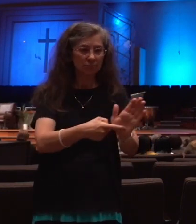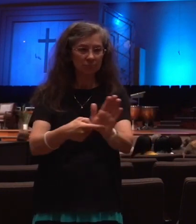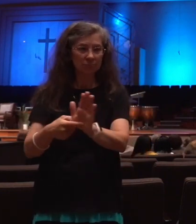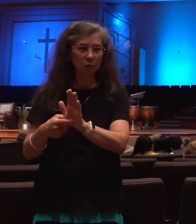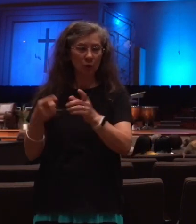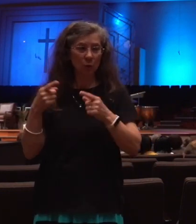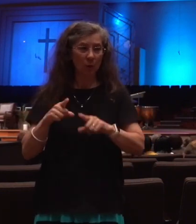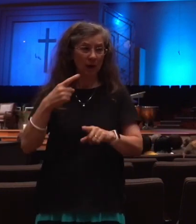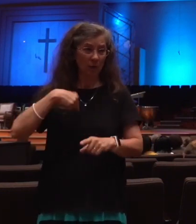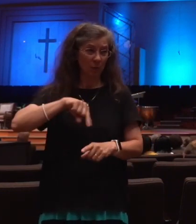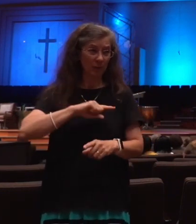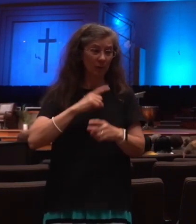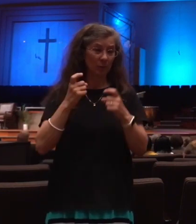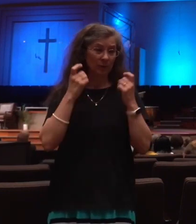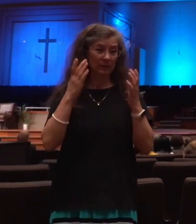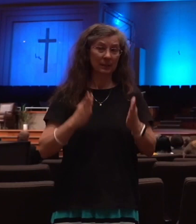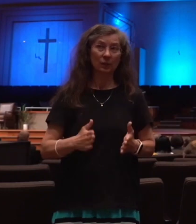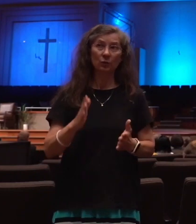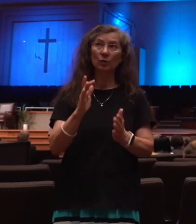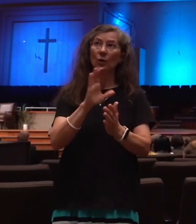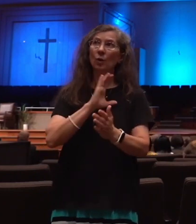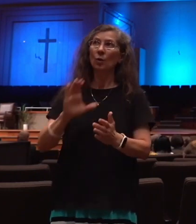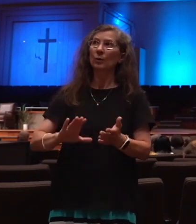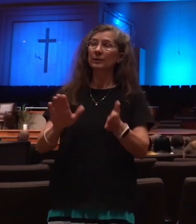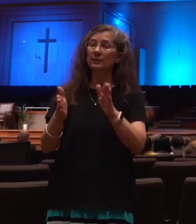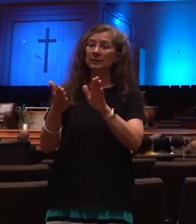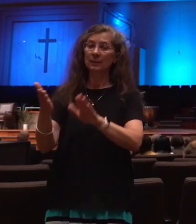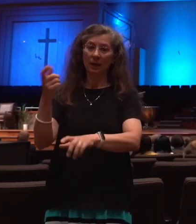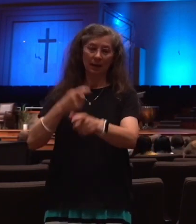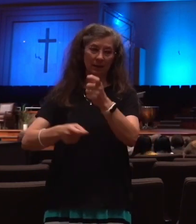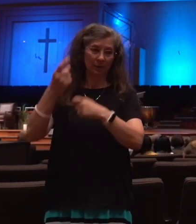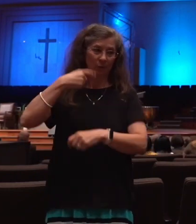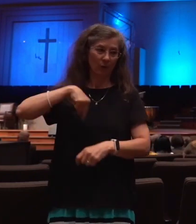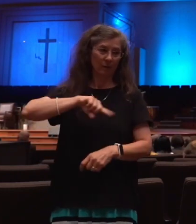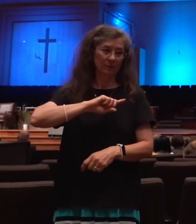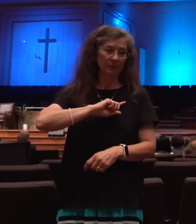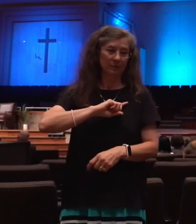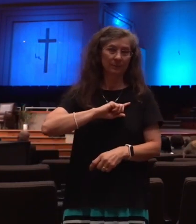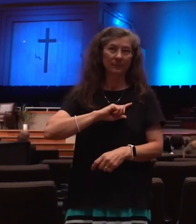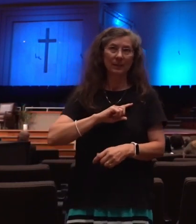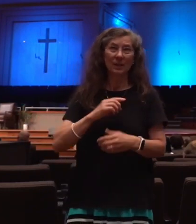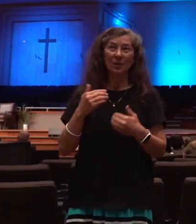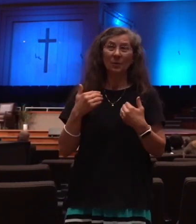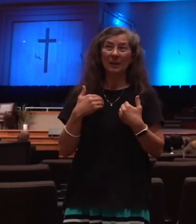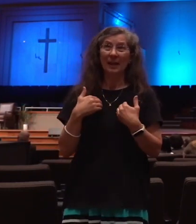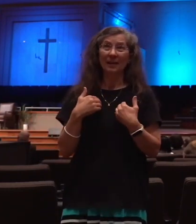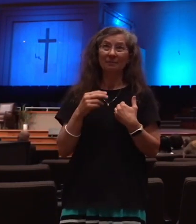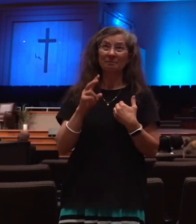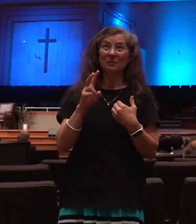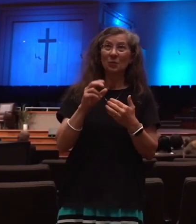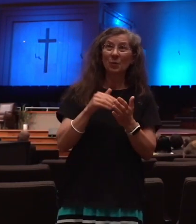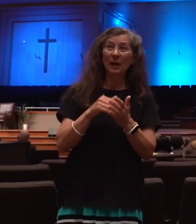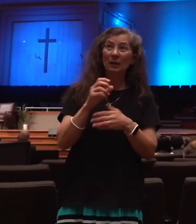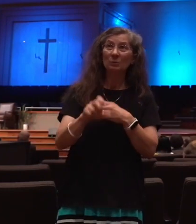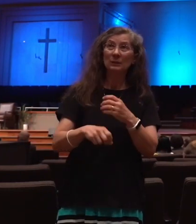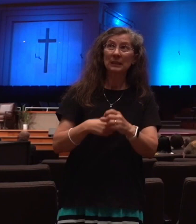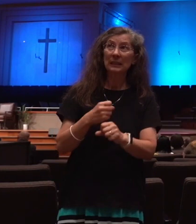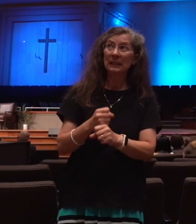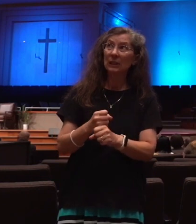Christ died for us. And we've had almost 2,000 years with an invitation to the world